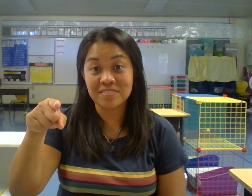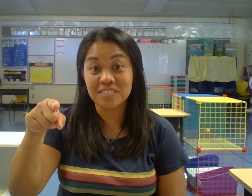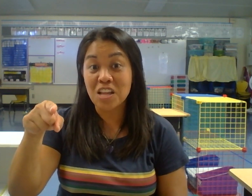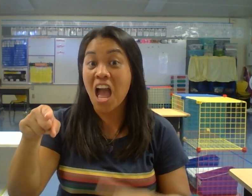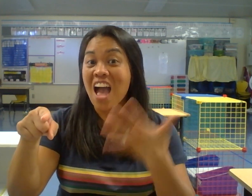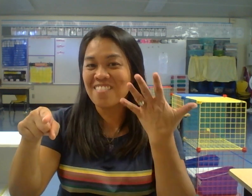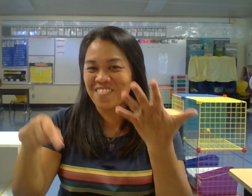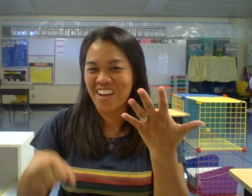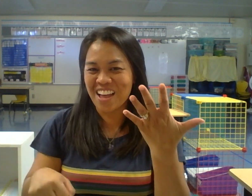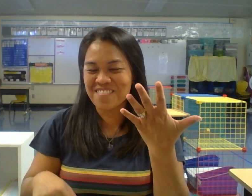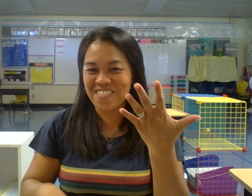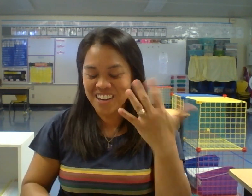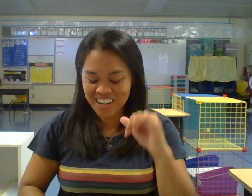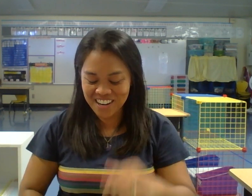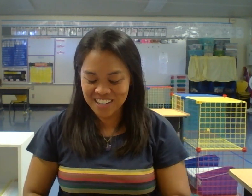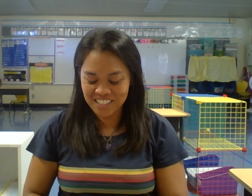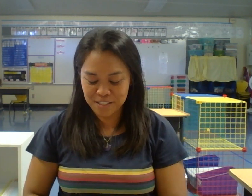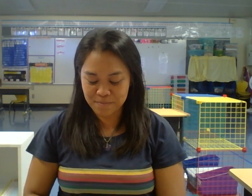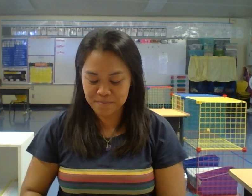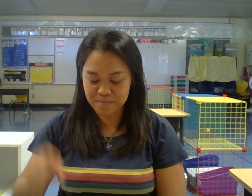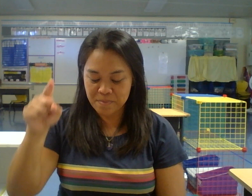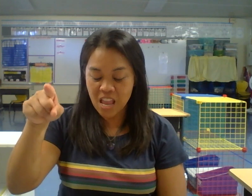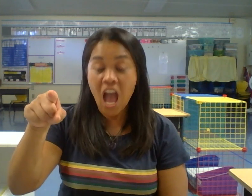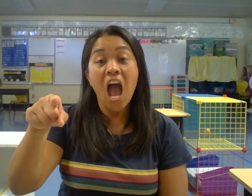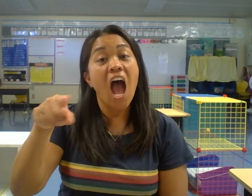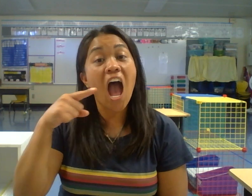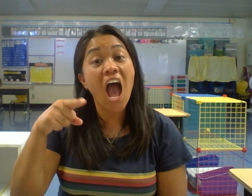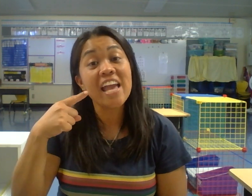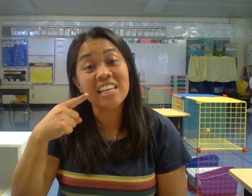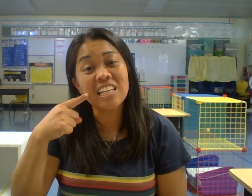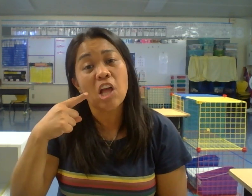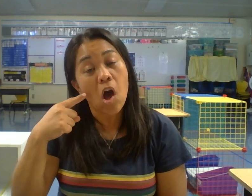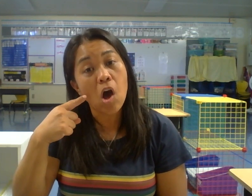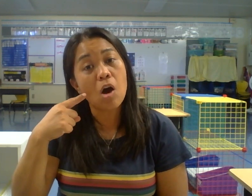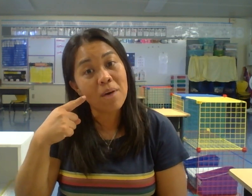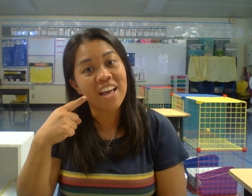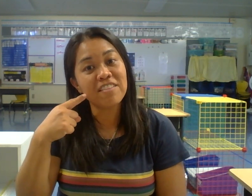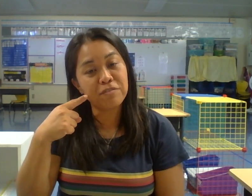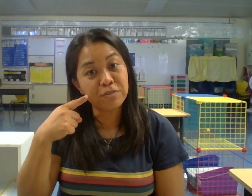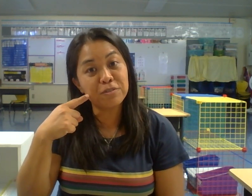Five words. I eat all my food.